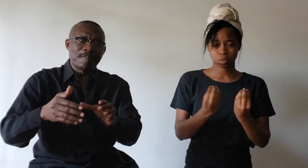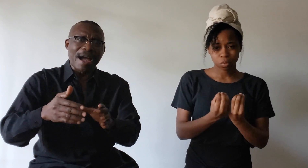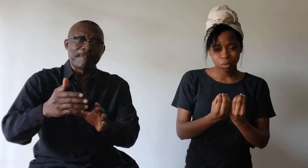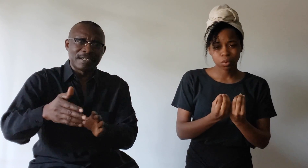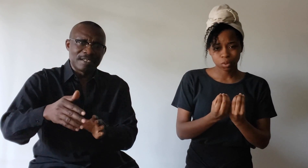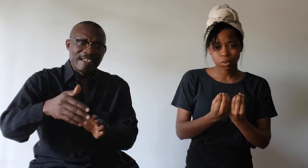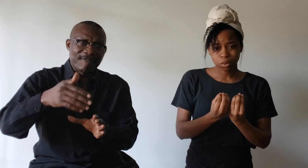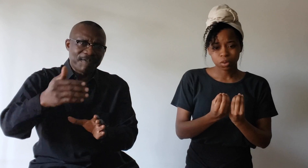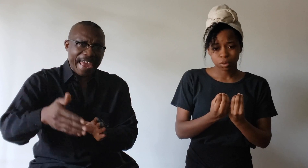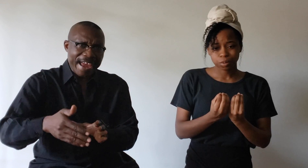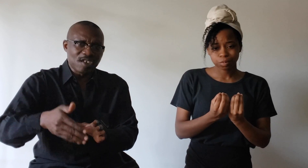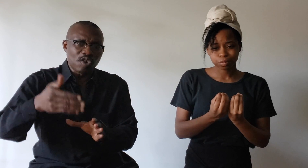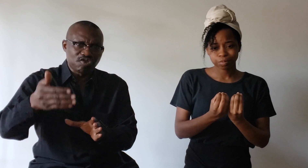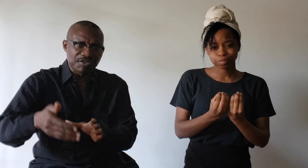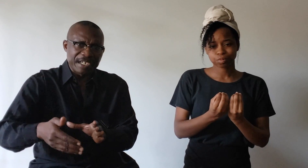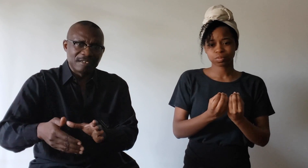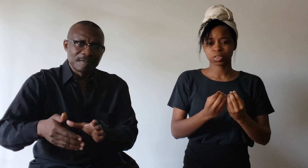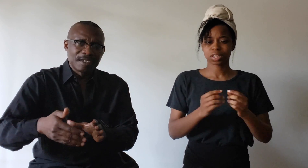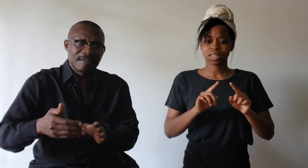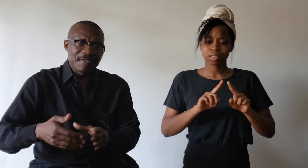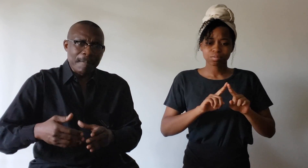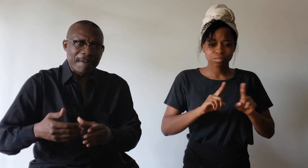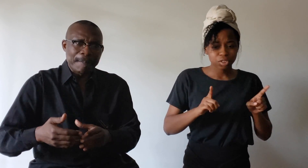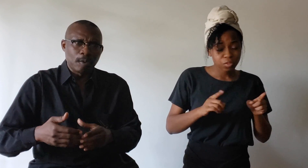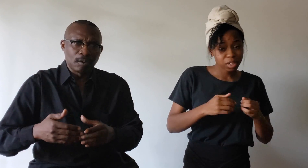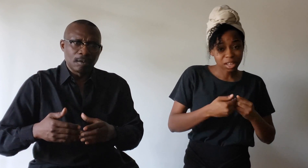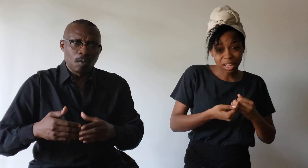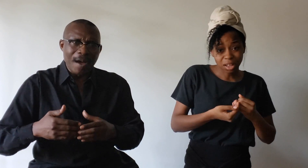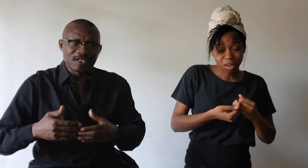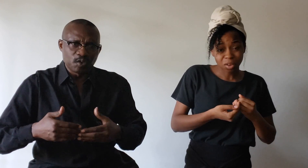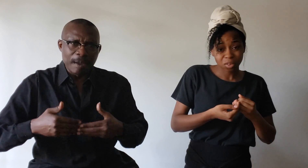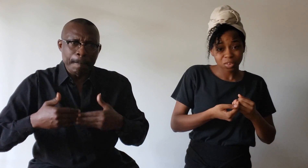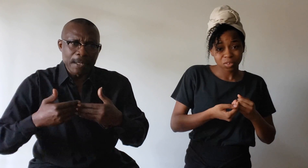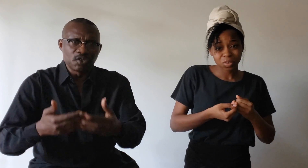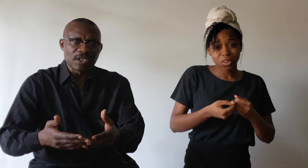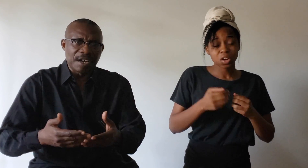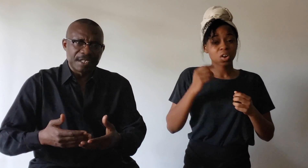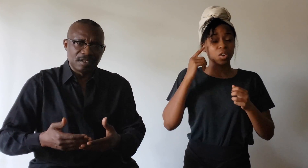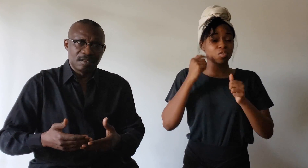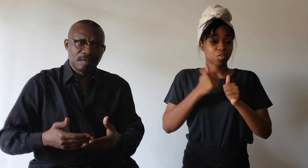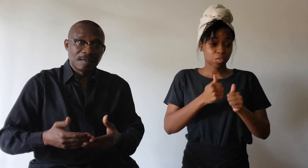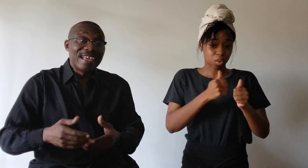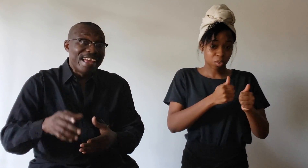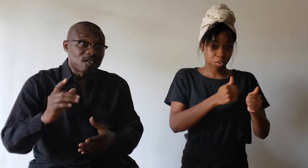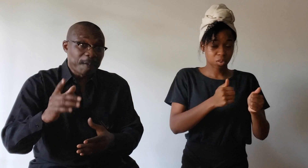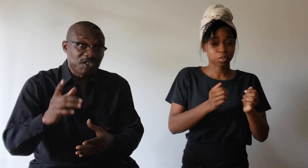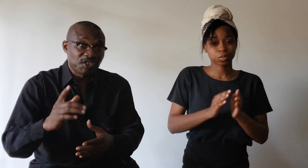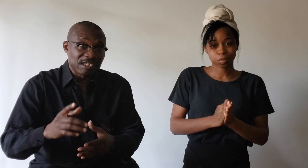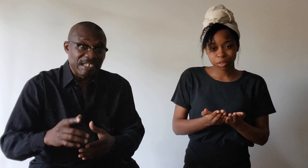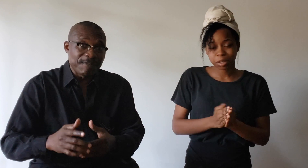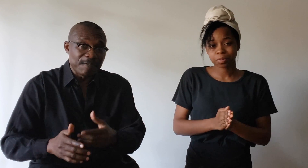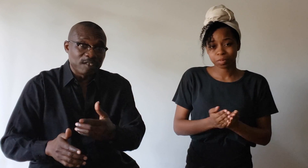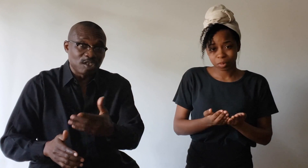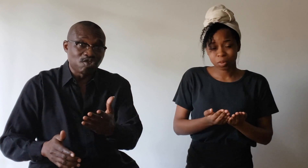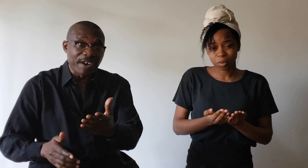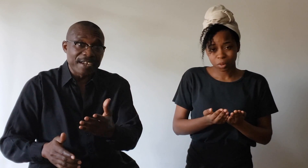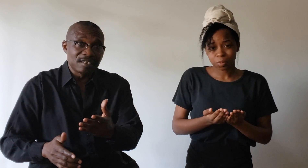popular fact or trend that people want to impose on it. Especially if this trend